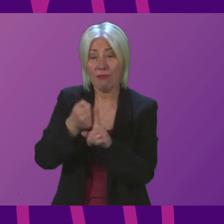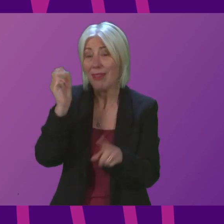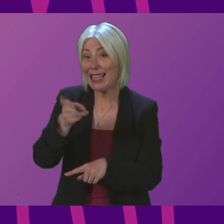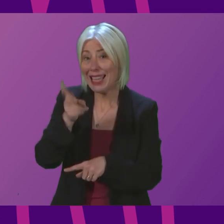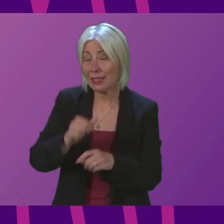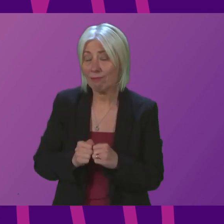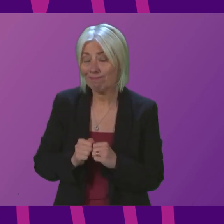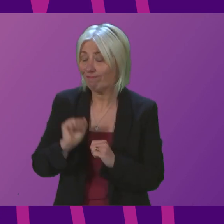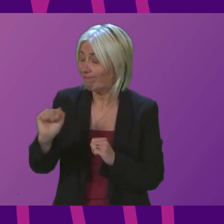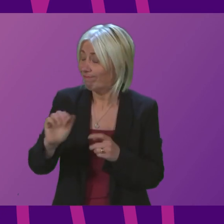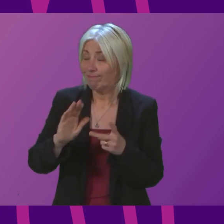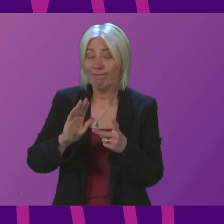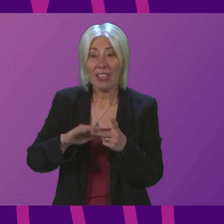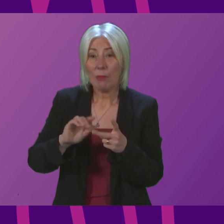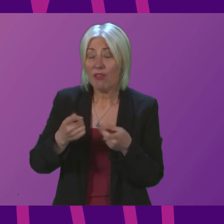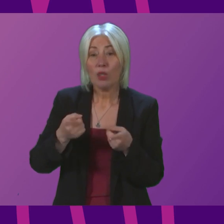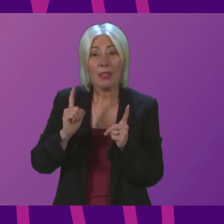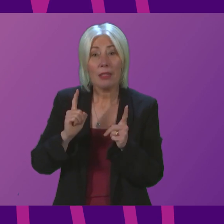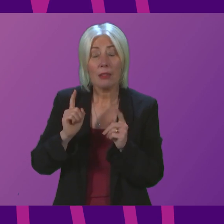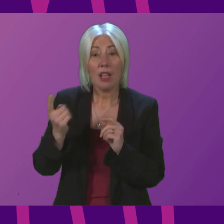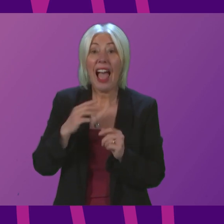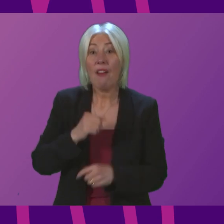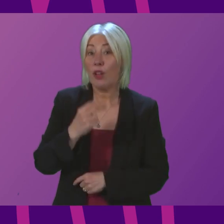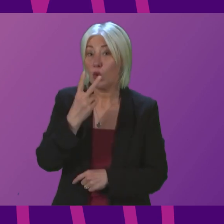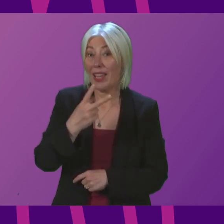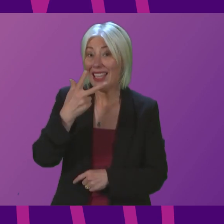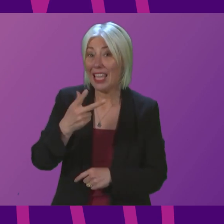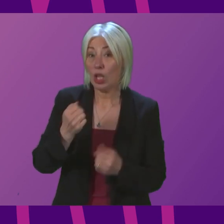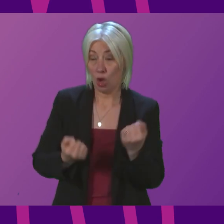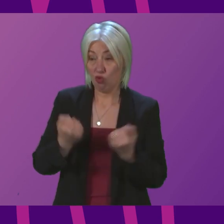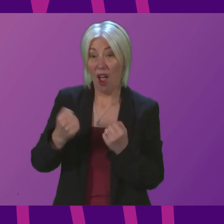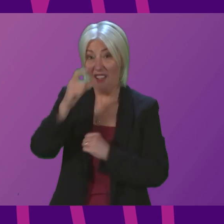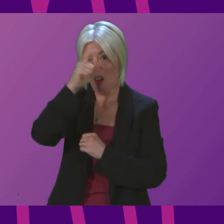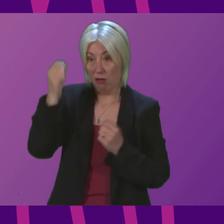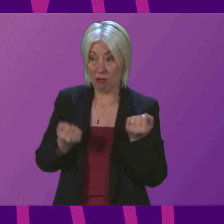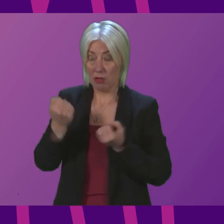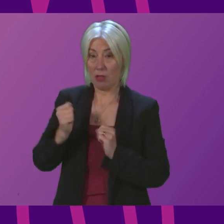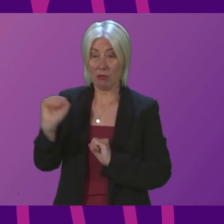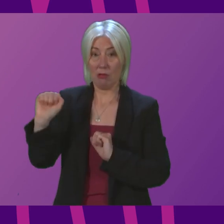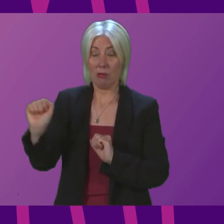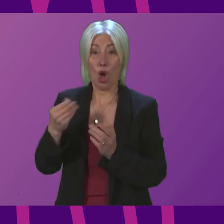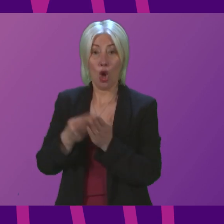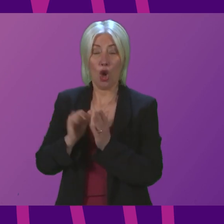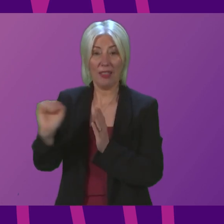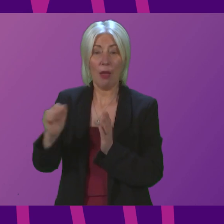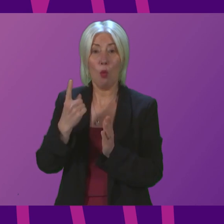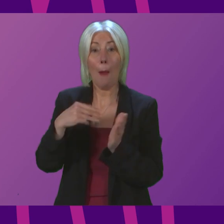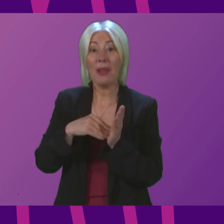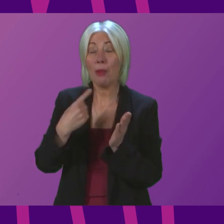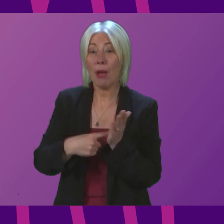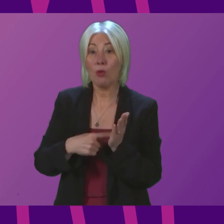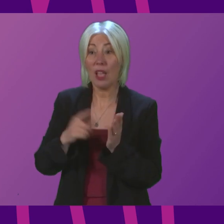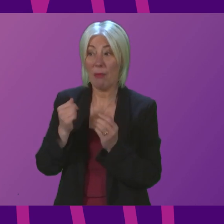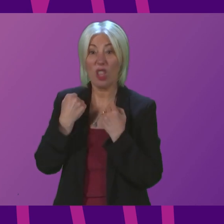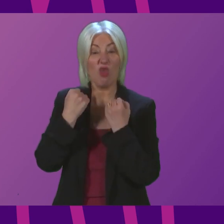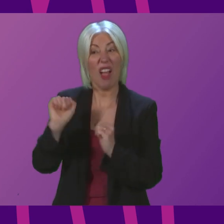this Deputy First Minister and his colleagues have 28 chauffeur driven cars costing over £1 million to get them to and from their work